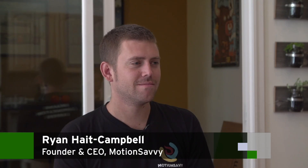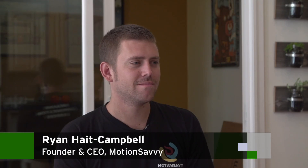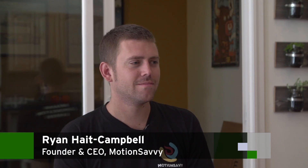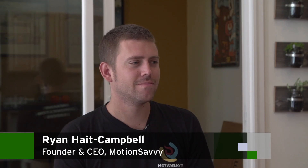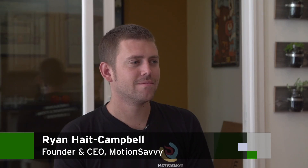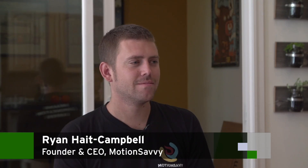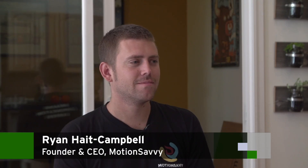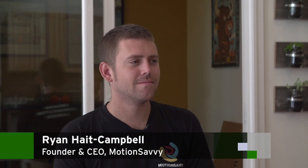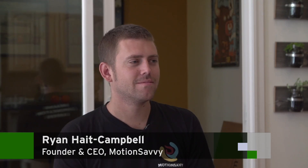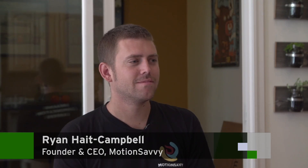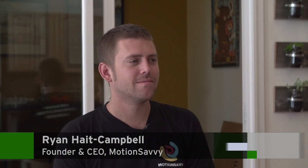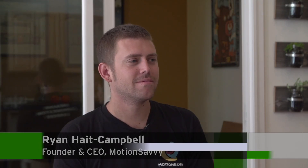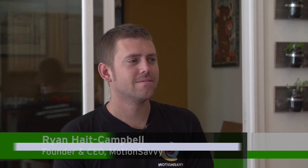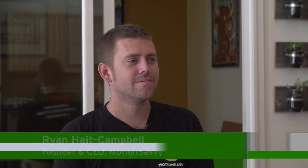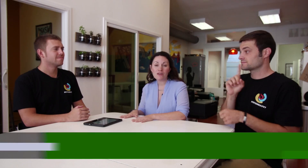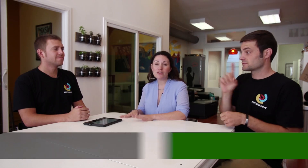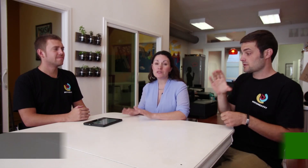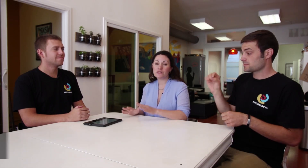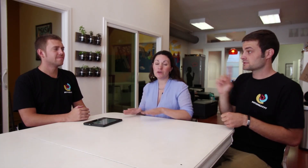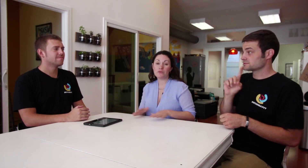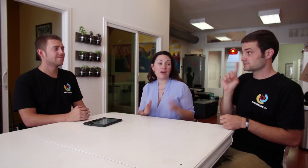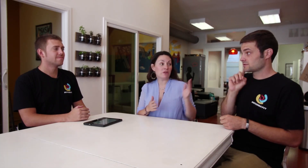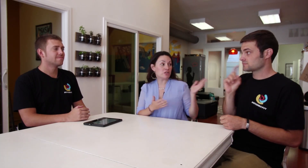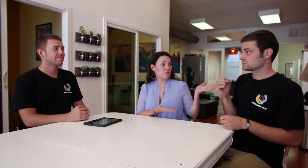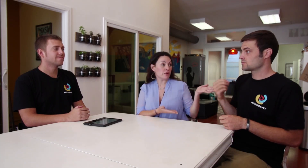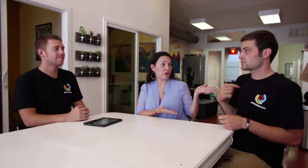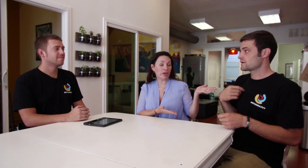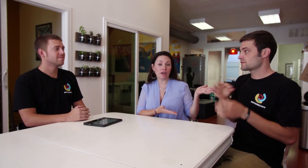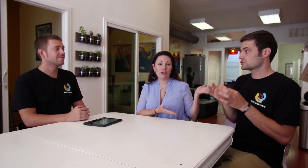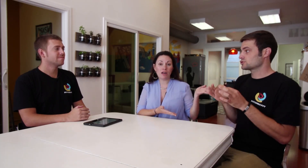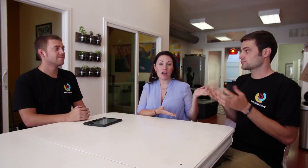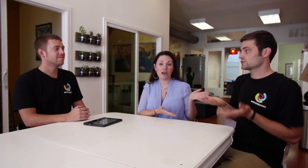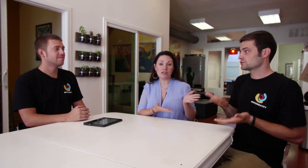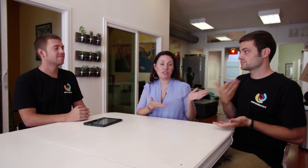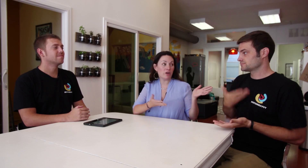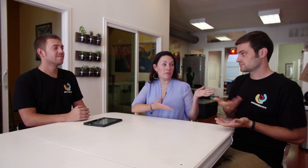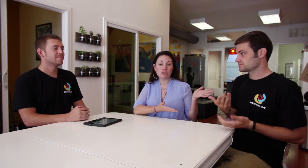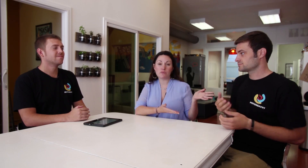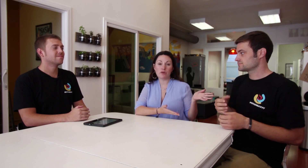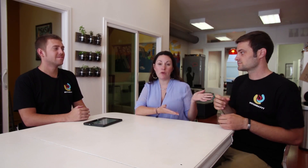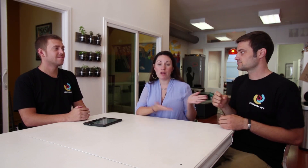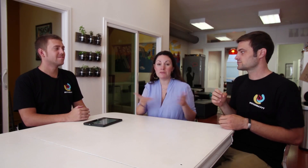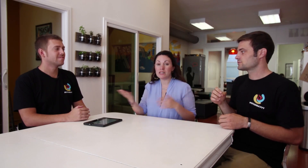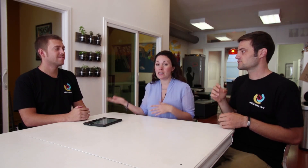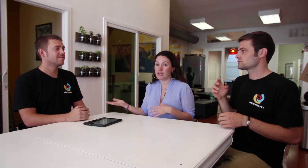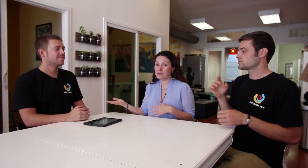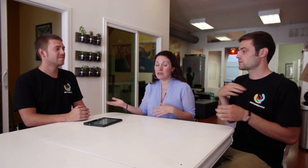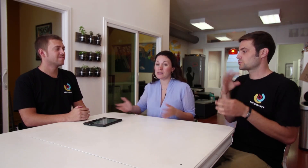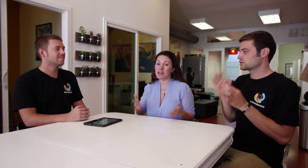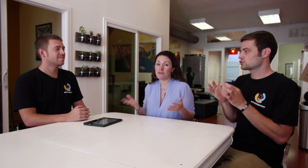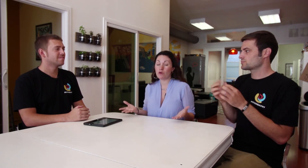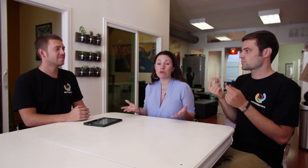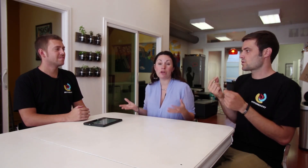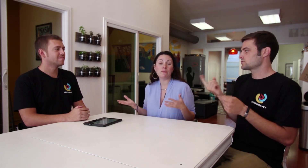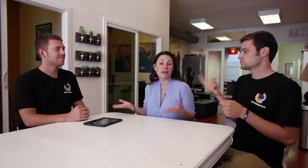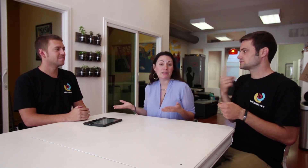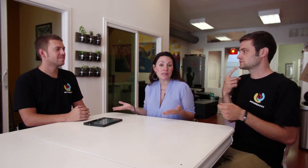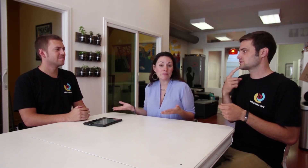entire company is deaf. So we have an interpreter here to help interpret what I'm saying to him. He doesn't have cochlear implants in.